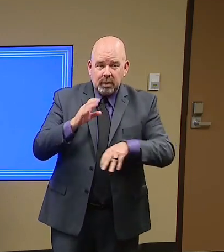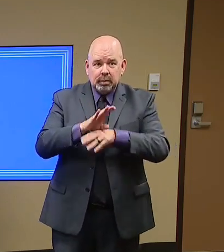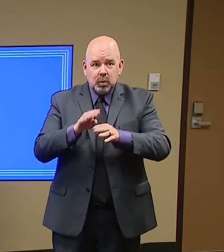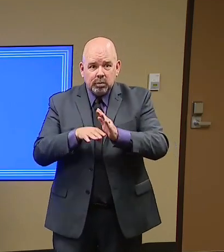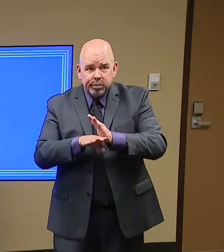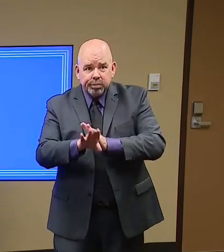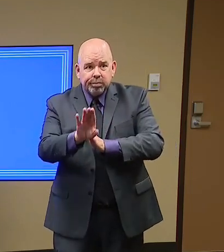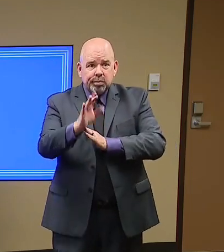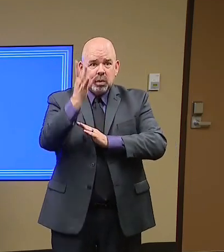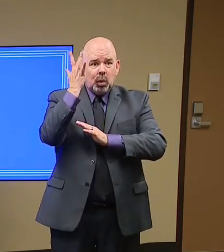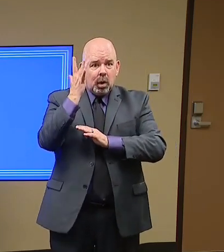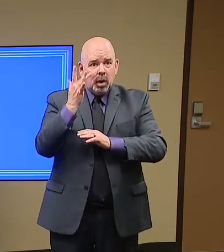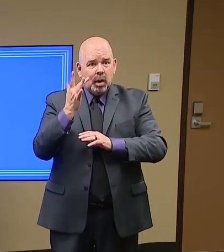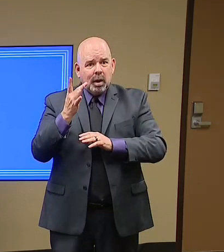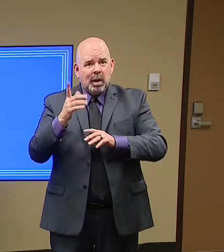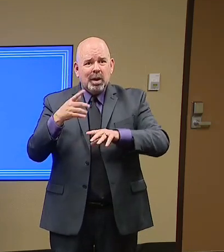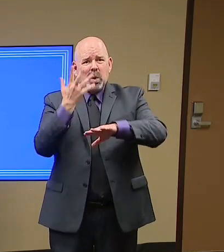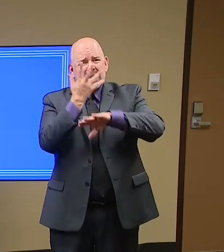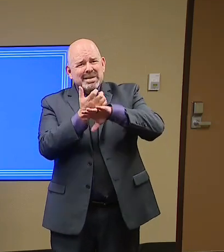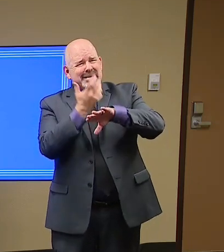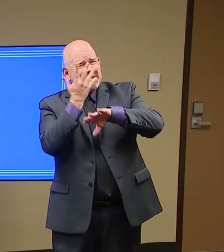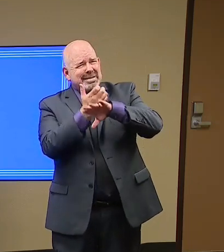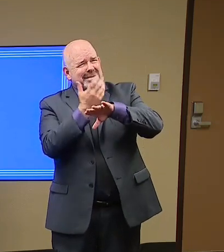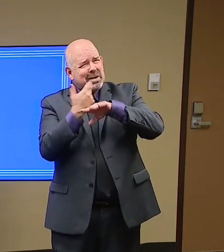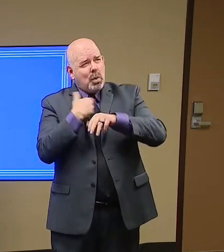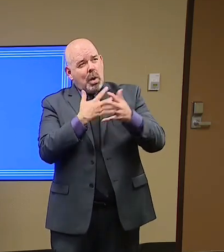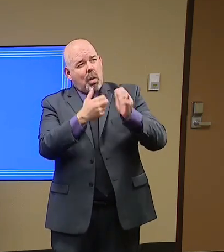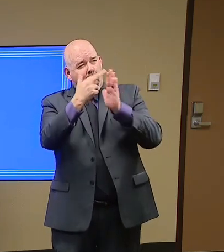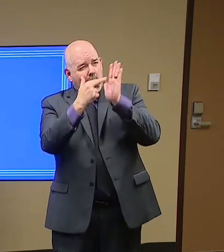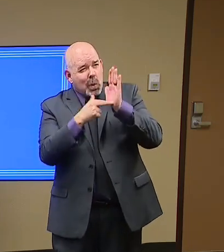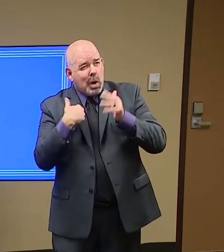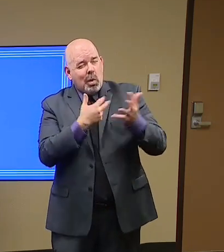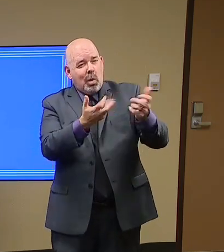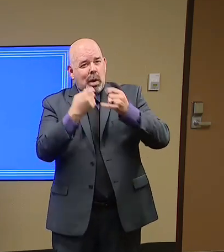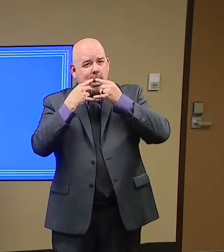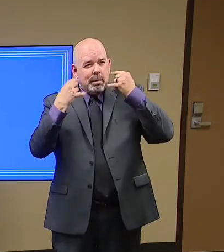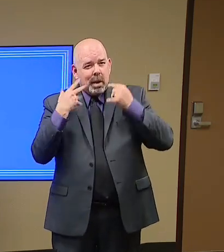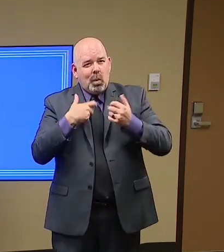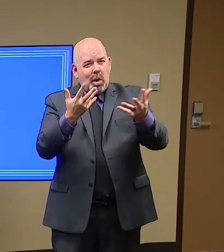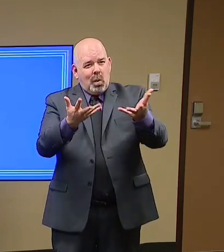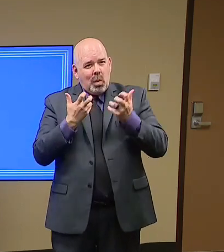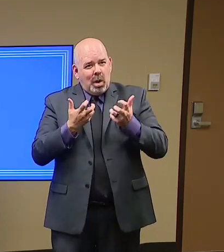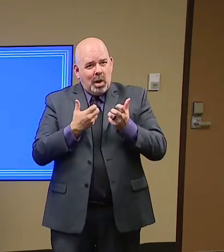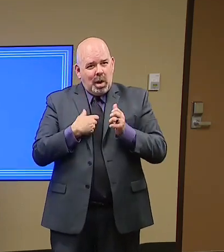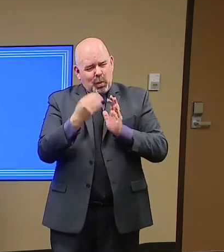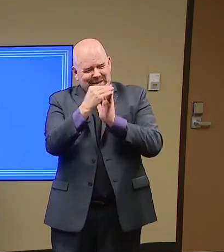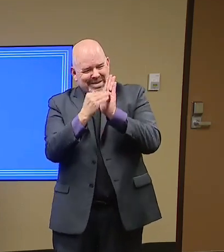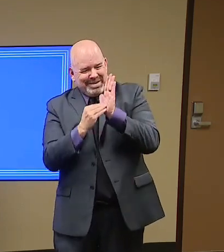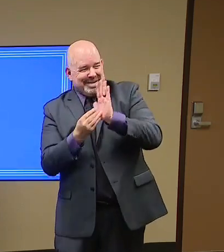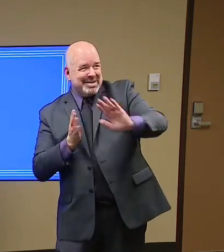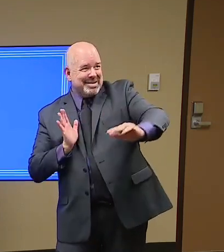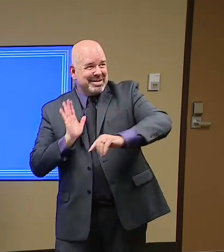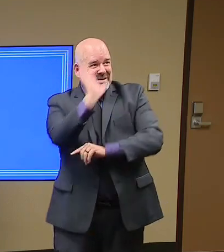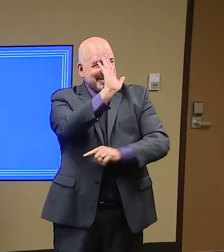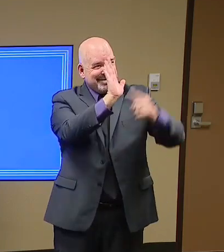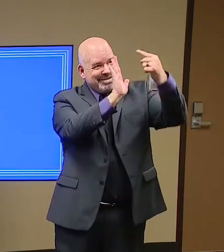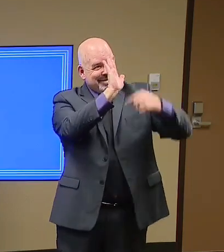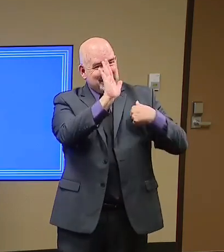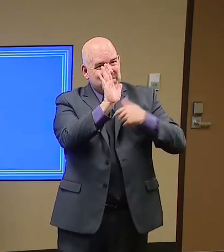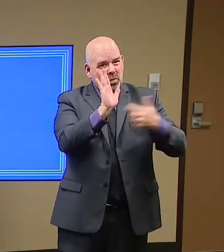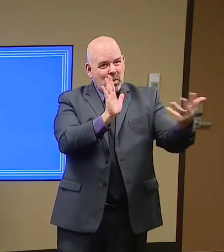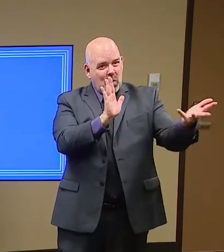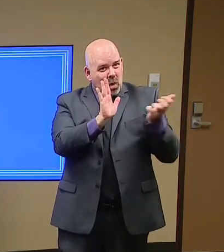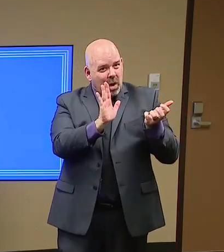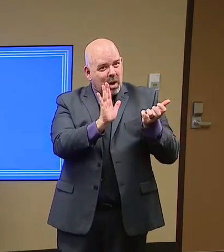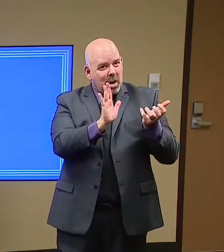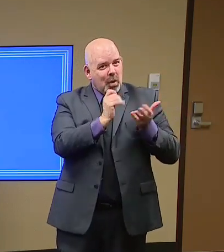health care and asked for it. They're the ones that lobbied the governor to flip back to where he was two months ago